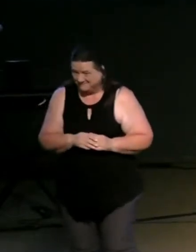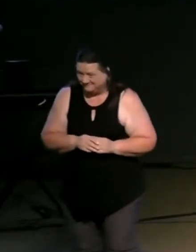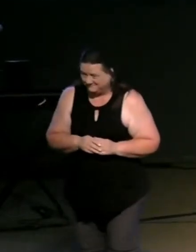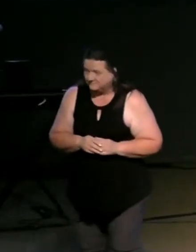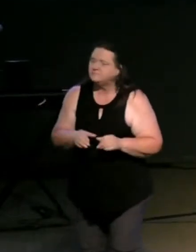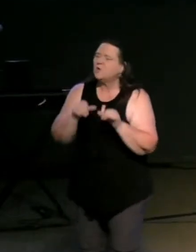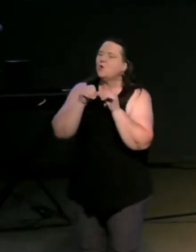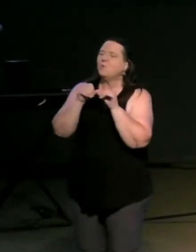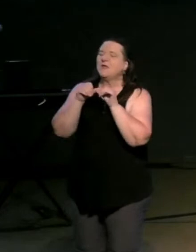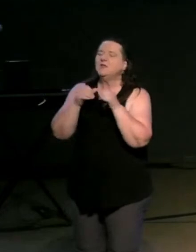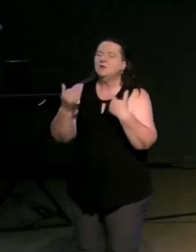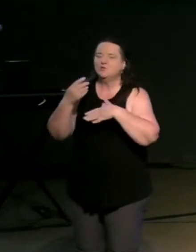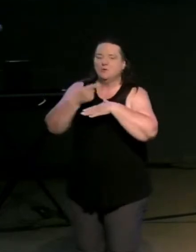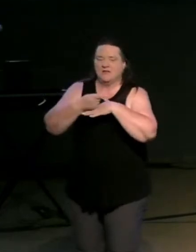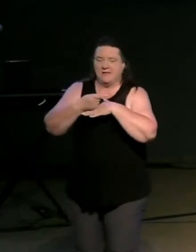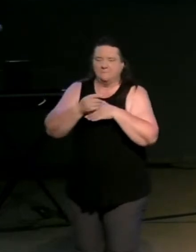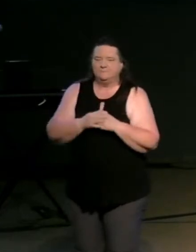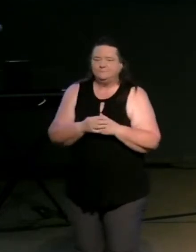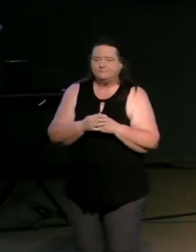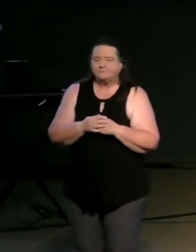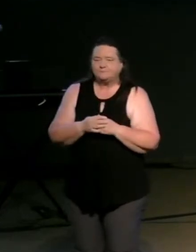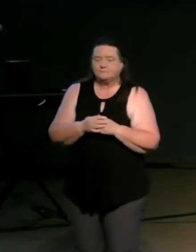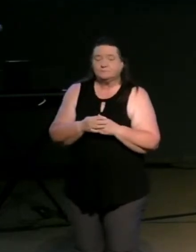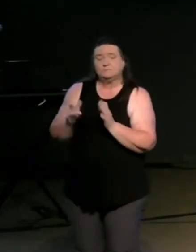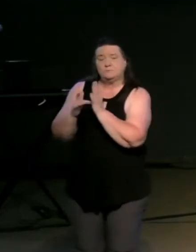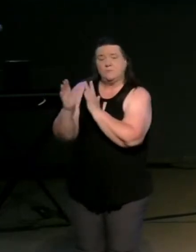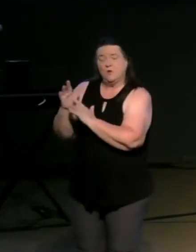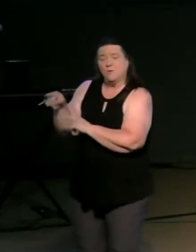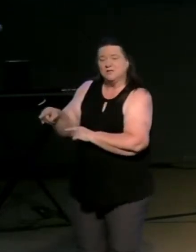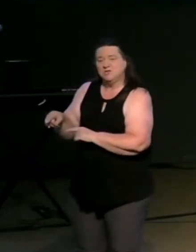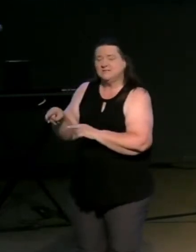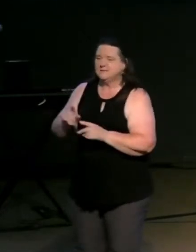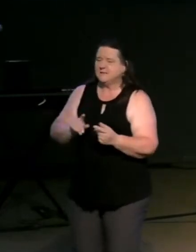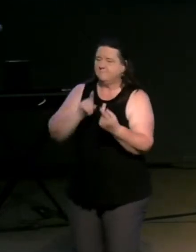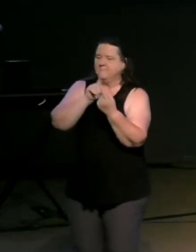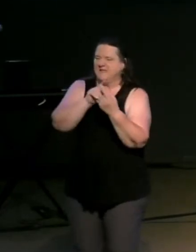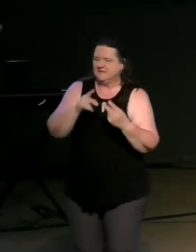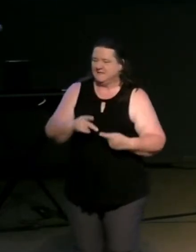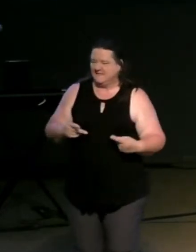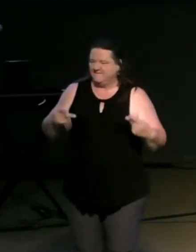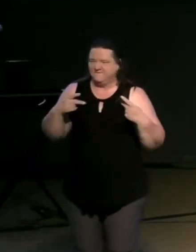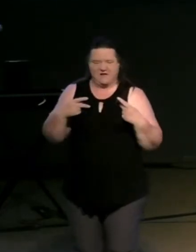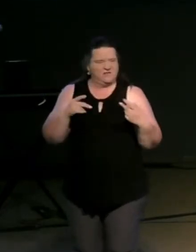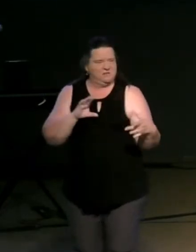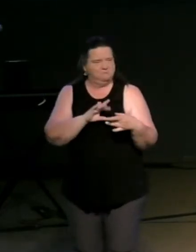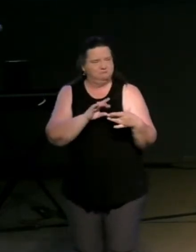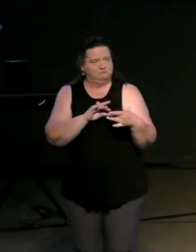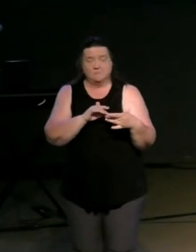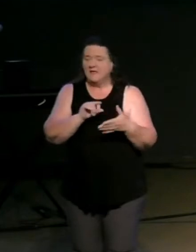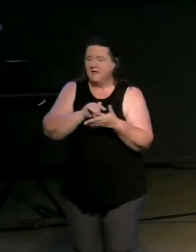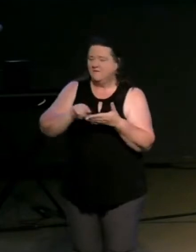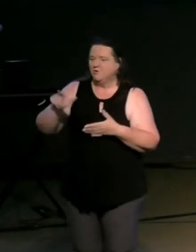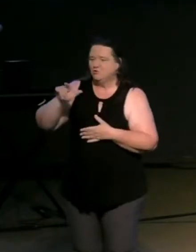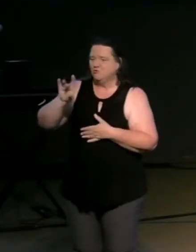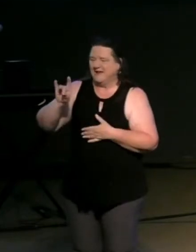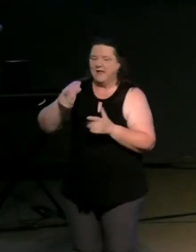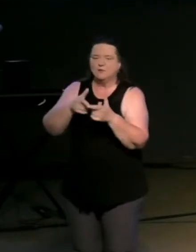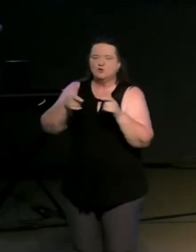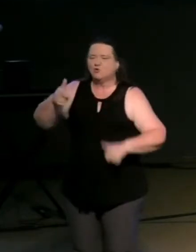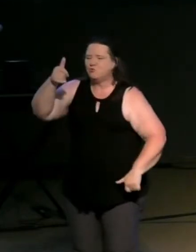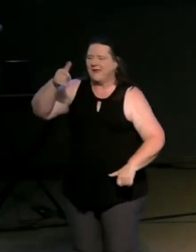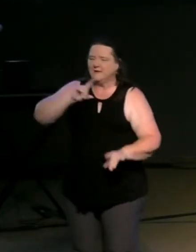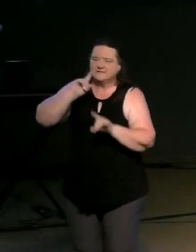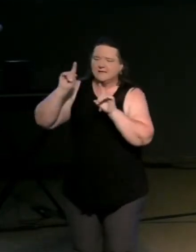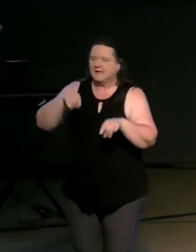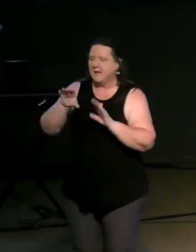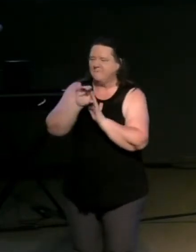on briefly uh where he is talking with the pharisee uh in verse 28 uh about the greatest commandment i think that's one